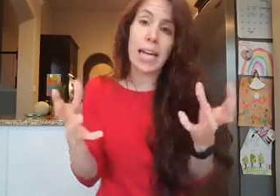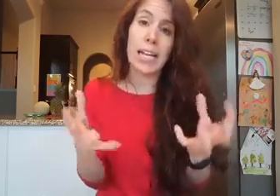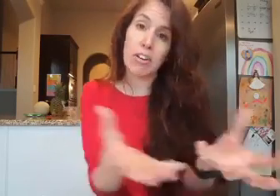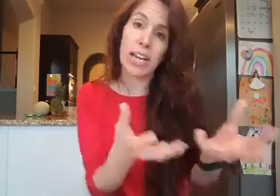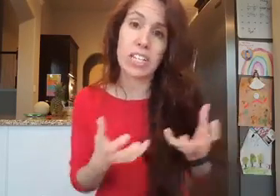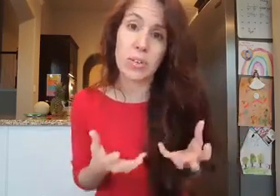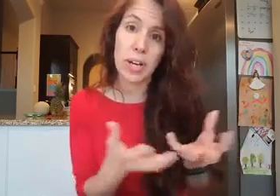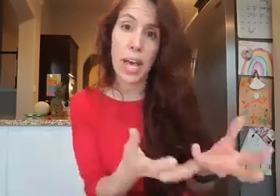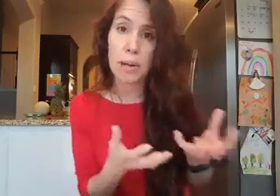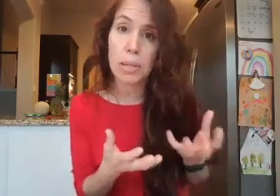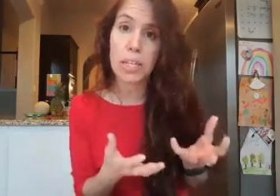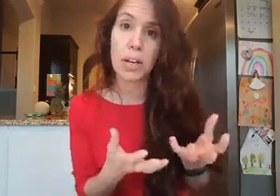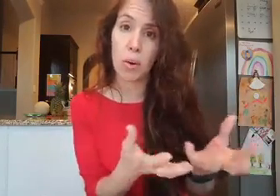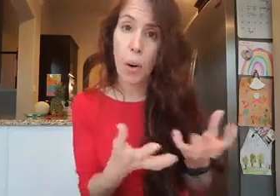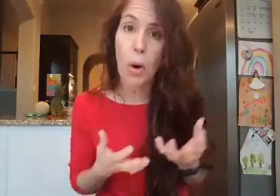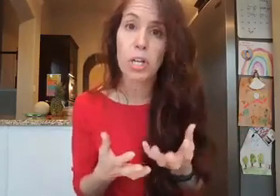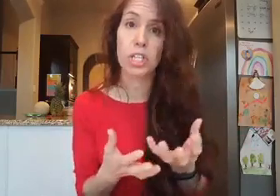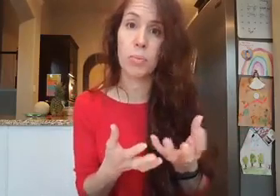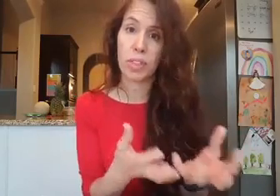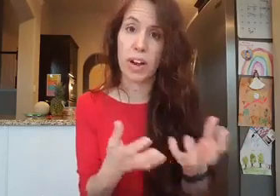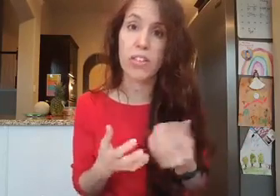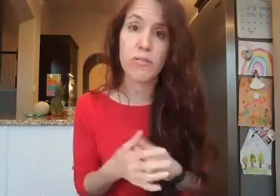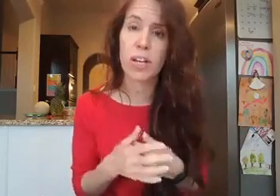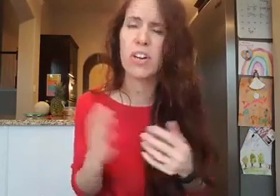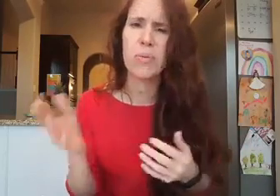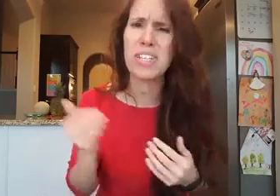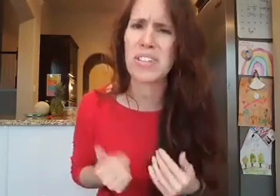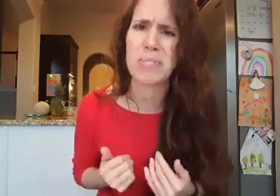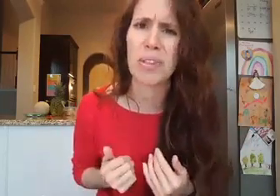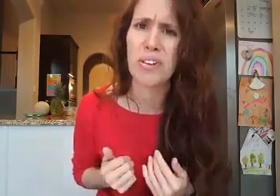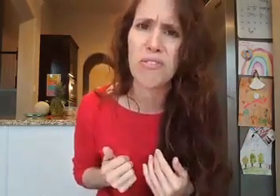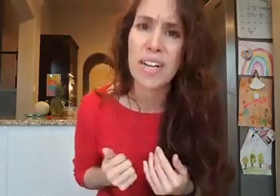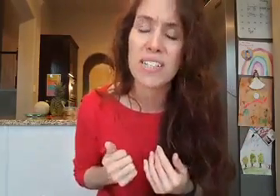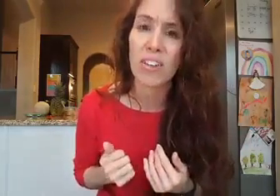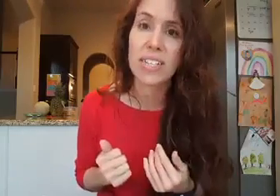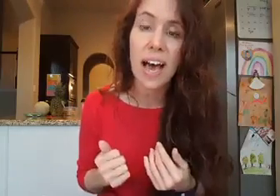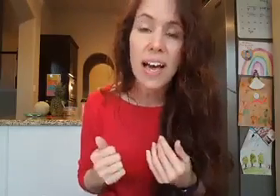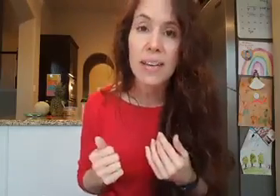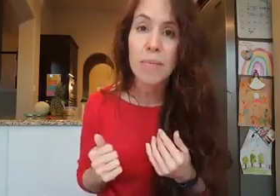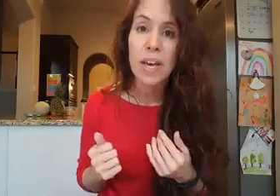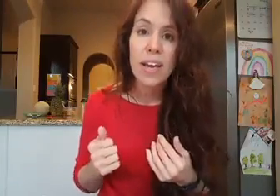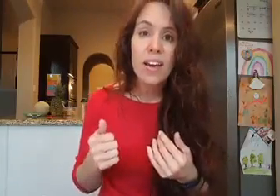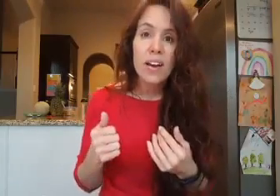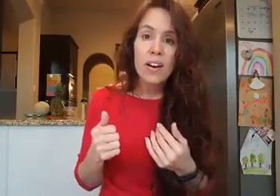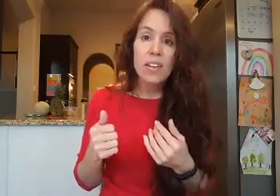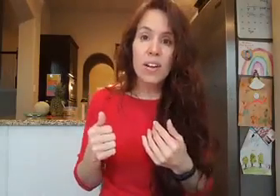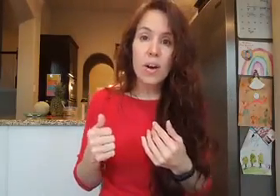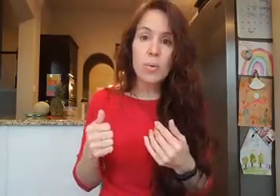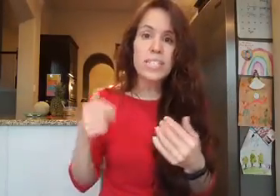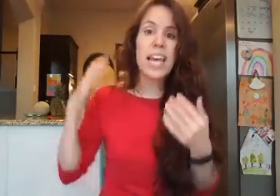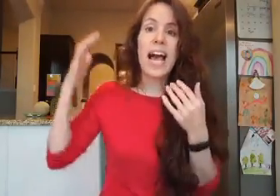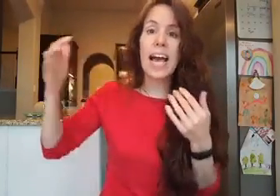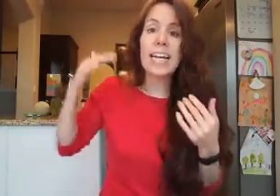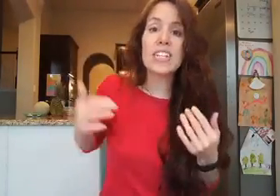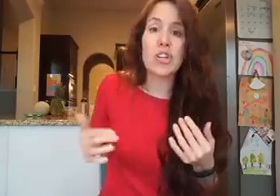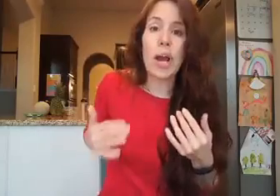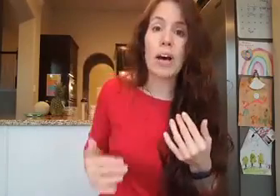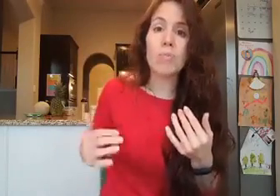entering into an accountability or a partnership with another friend, you know, we do this with good friends all the time. You know, we say, I need your help